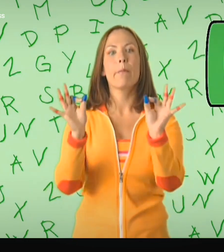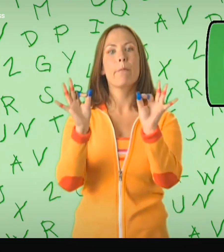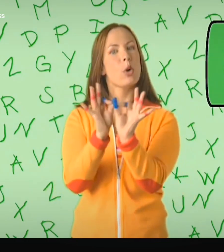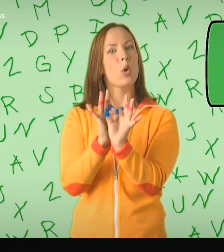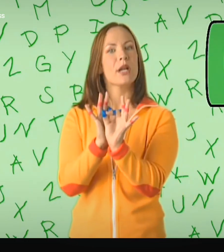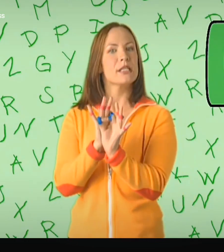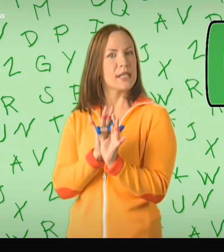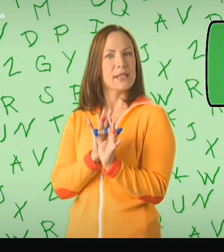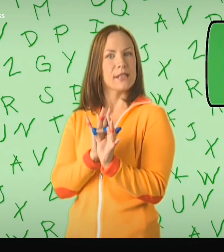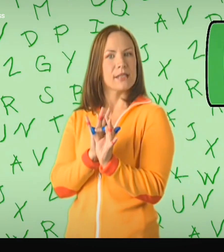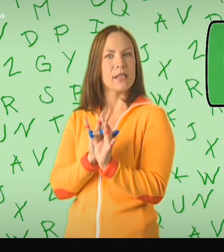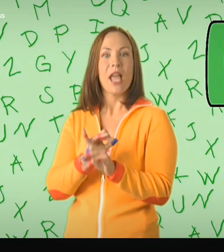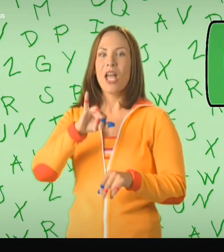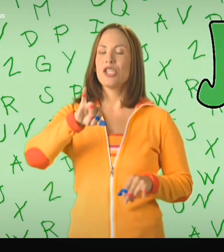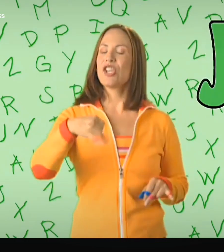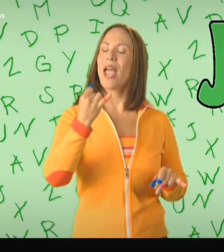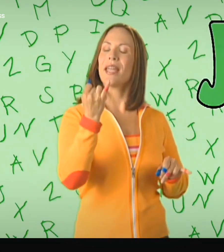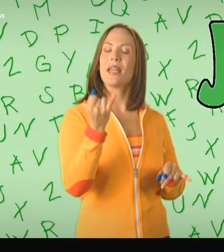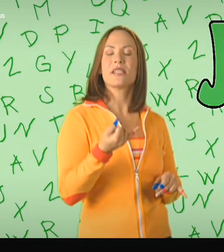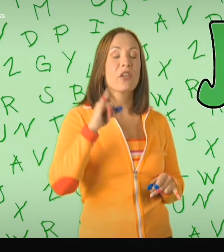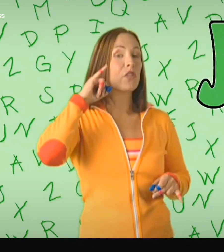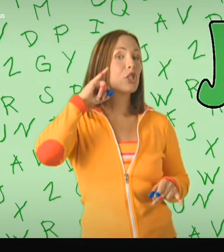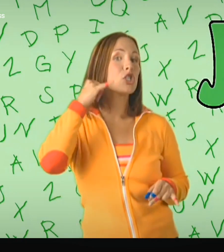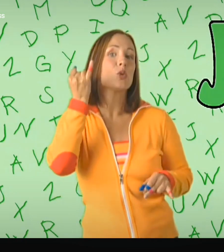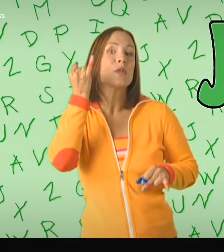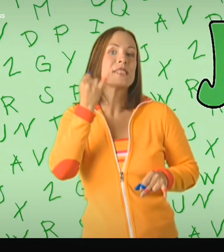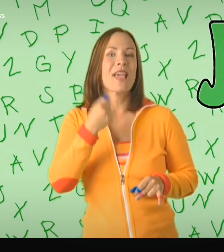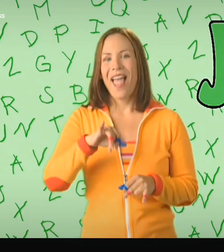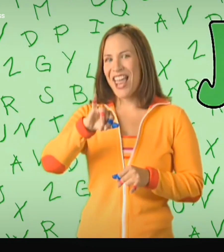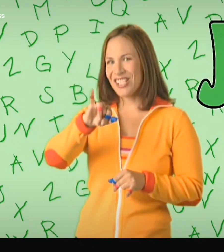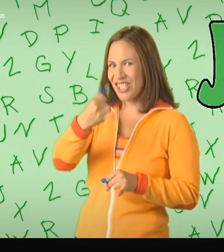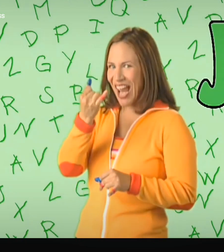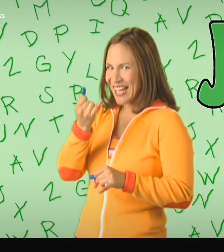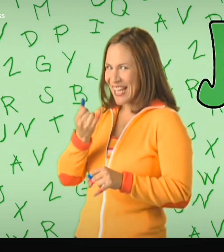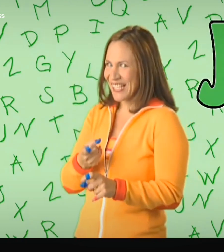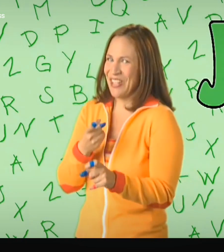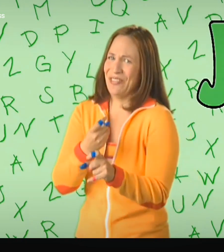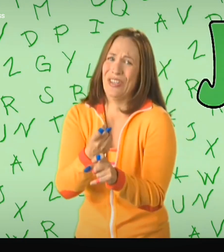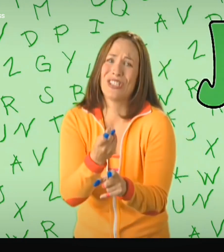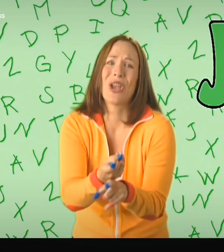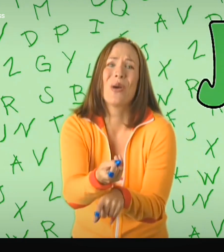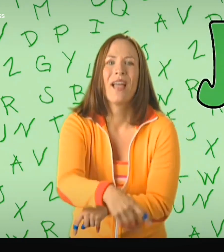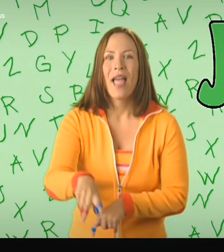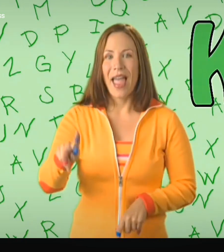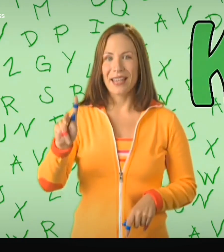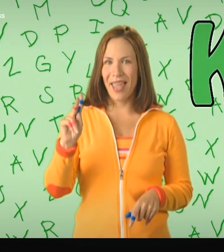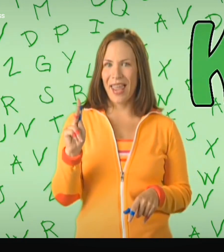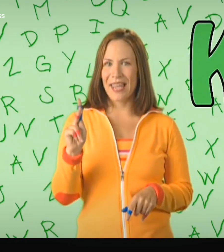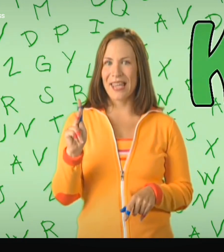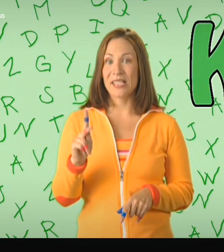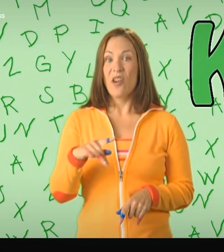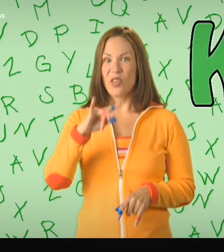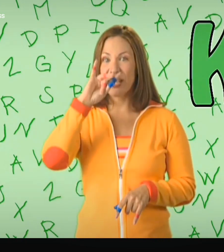J is for Juice and J is for Joke And K is for Kid, King, and Kiss